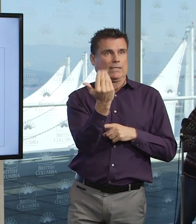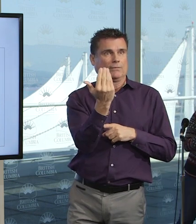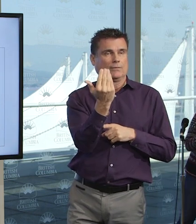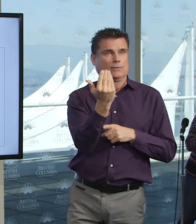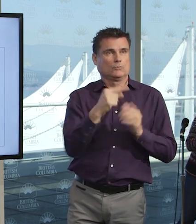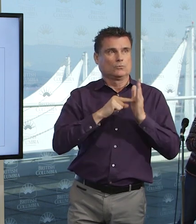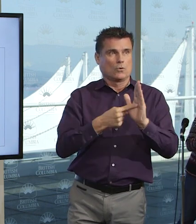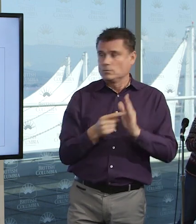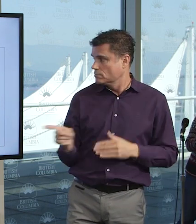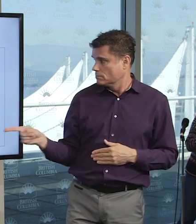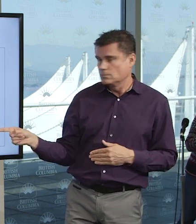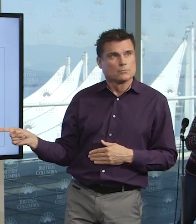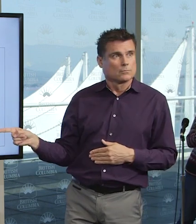case.